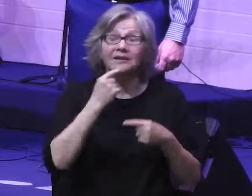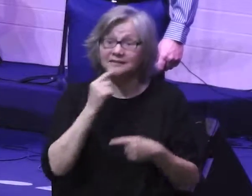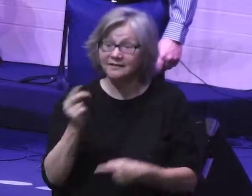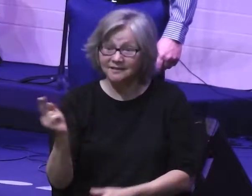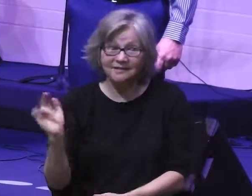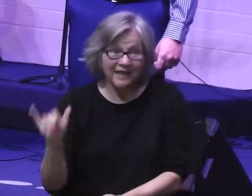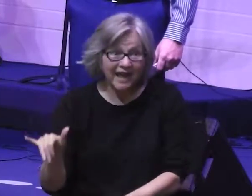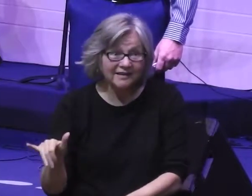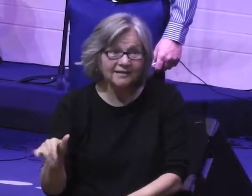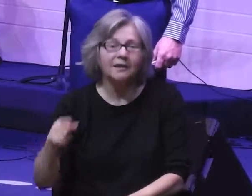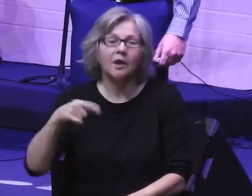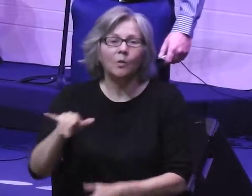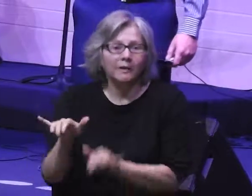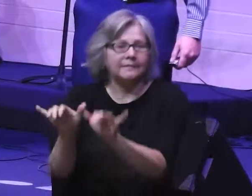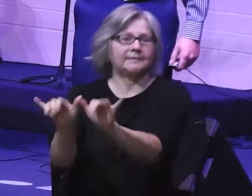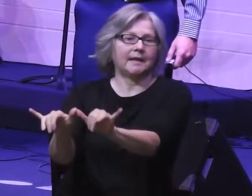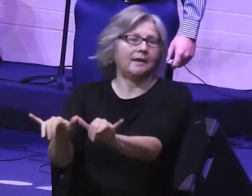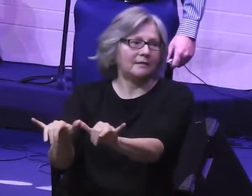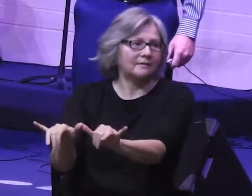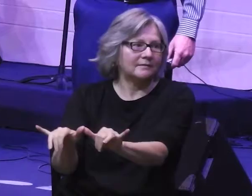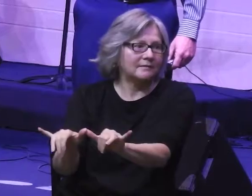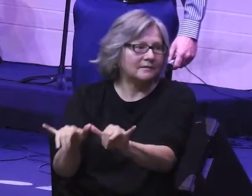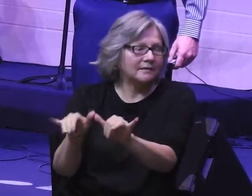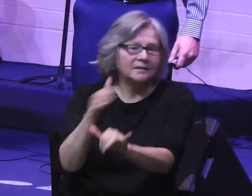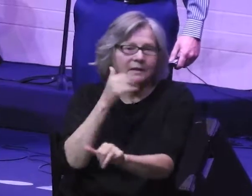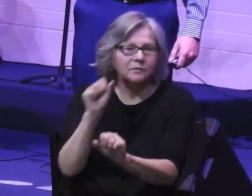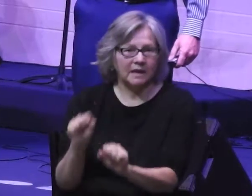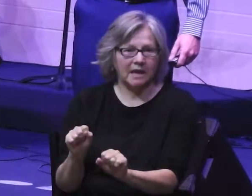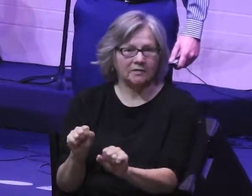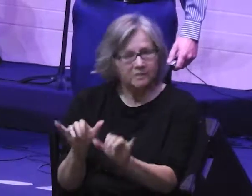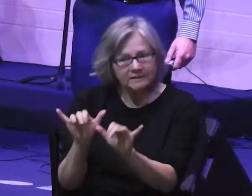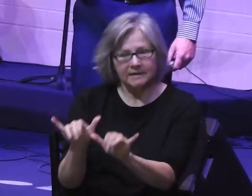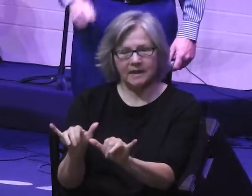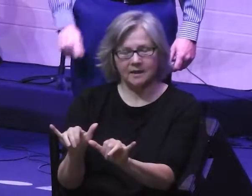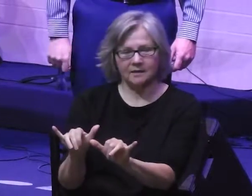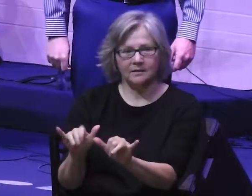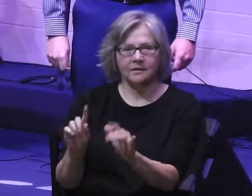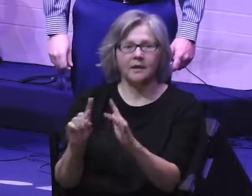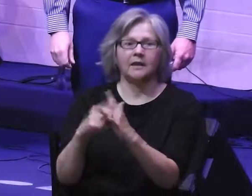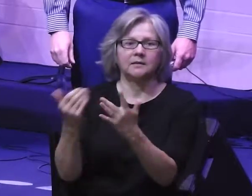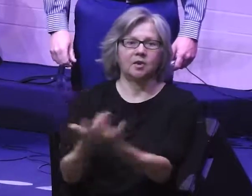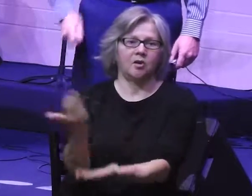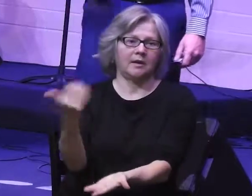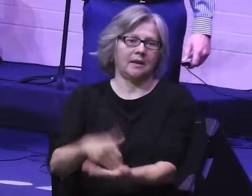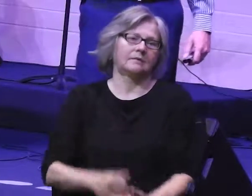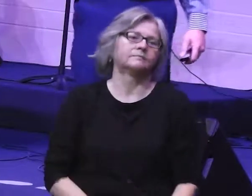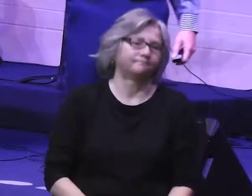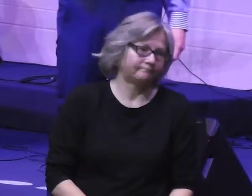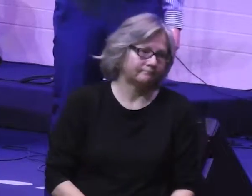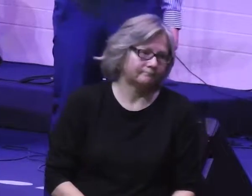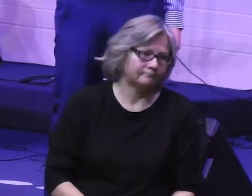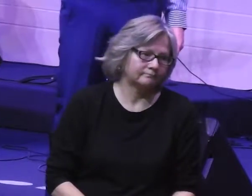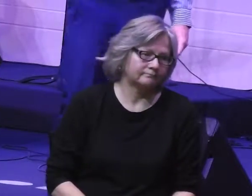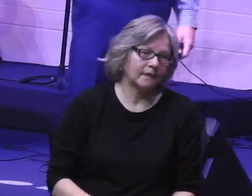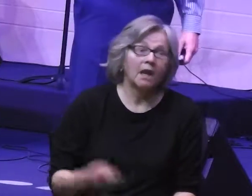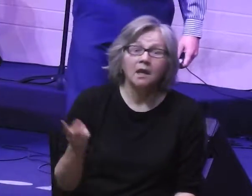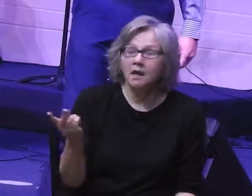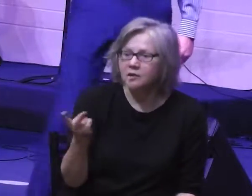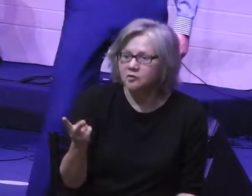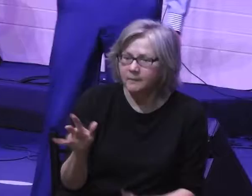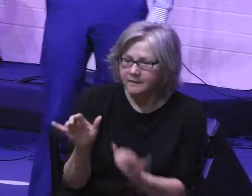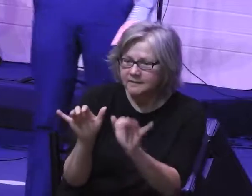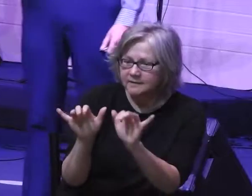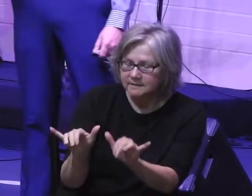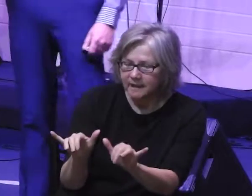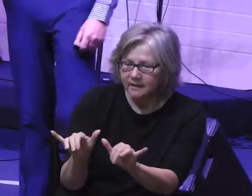we're going to continue to do our best to try to stay in this country and make a fresh start. And they have